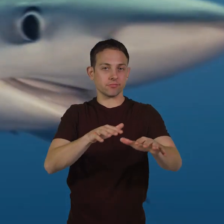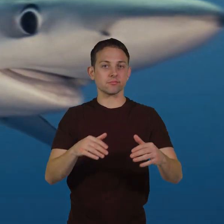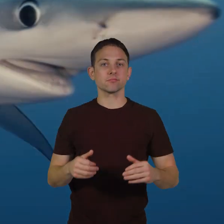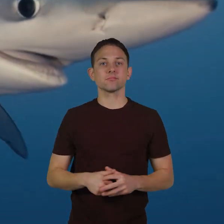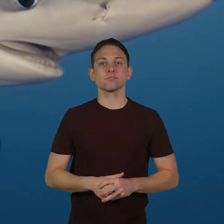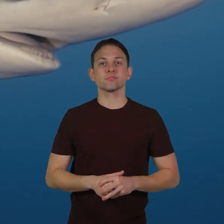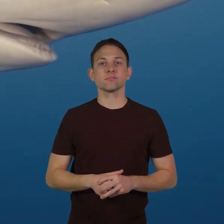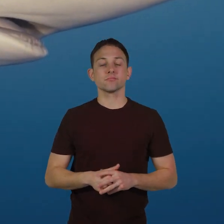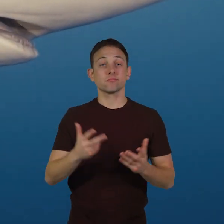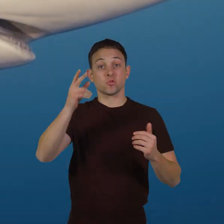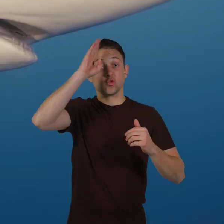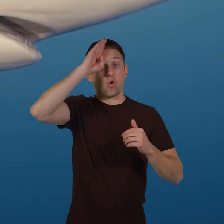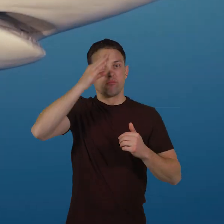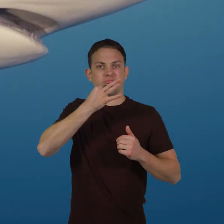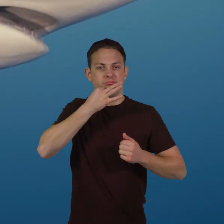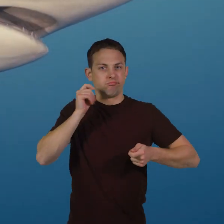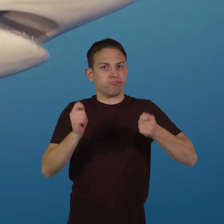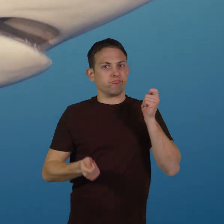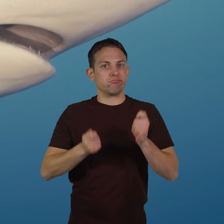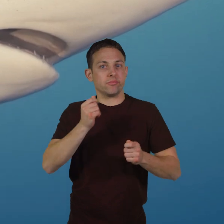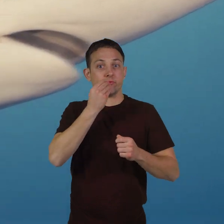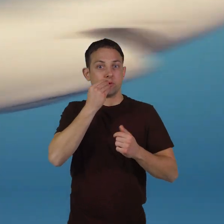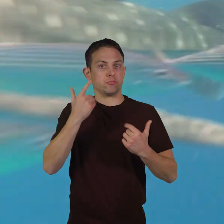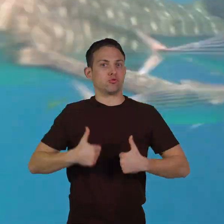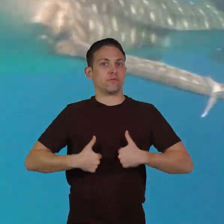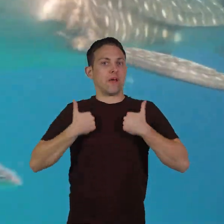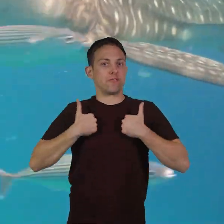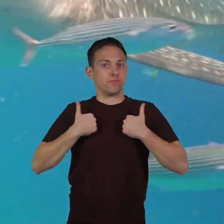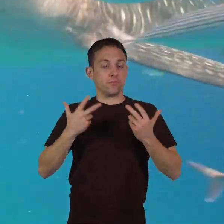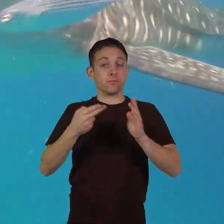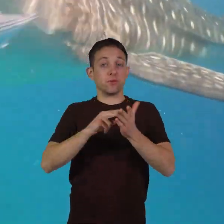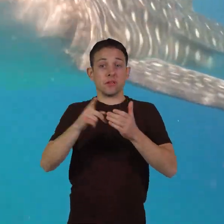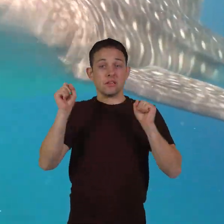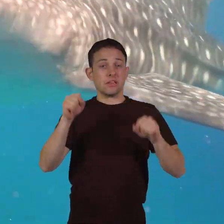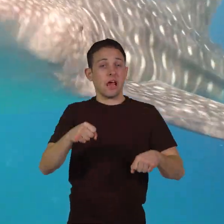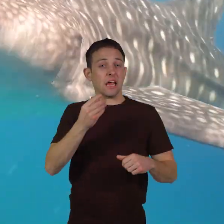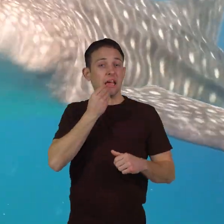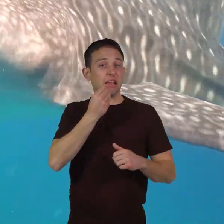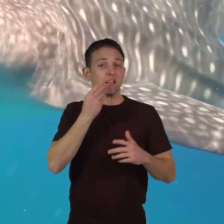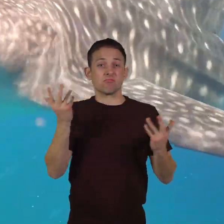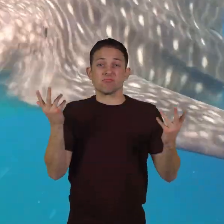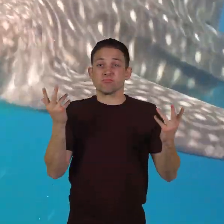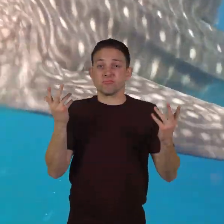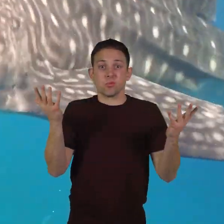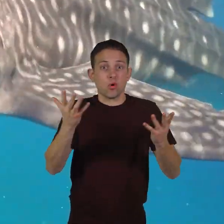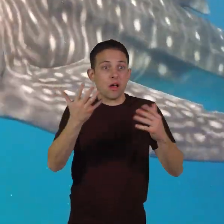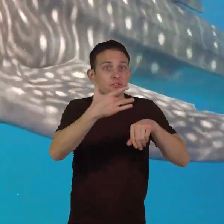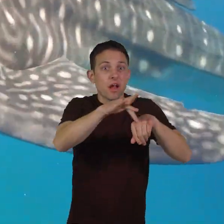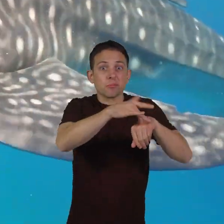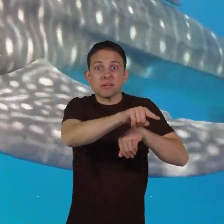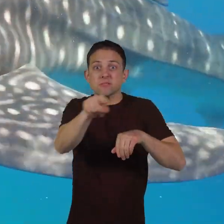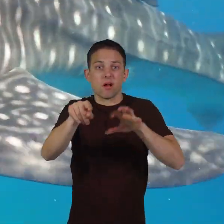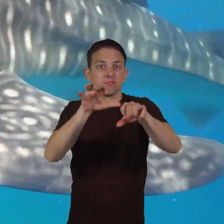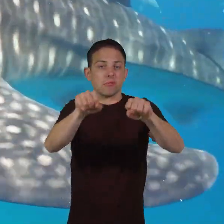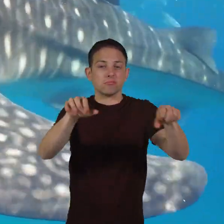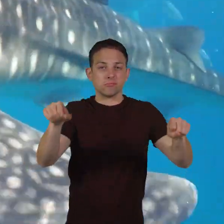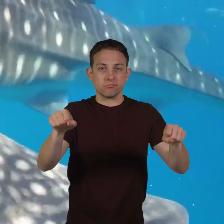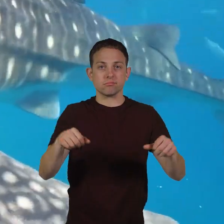Sharks adapt their diet to survive. That means that while they like to eat certain types of prey, they will eat